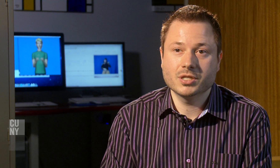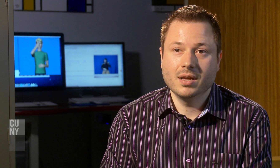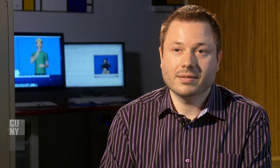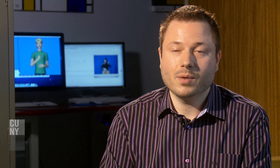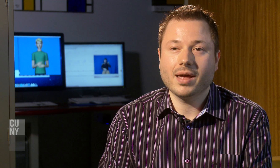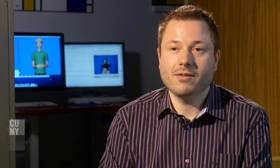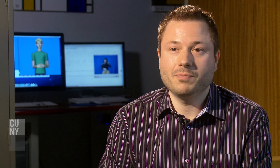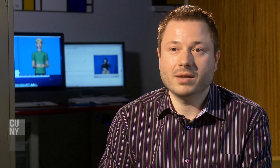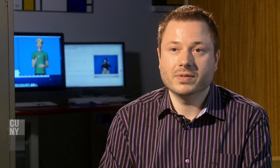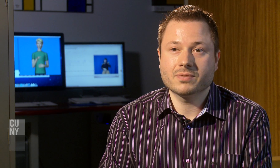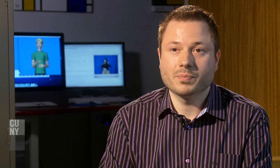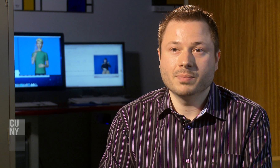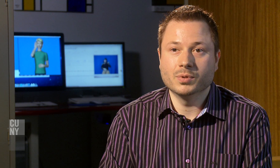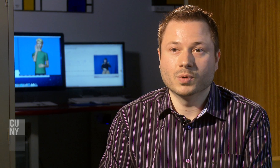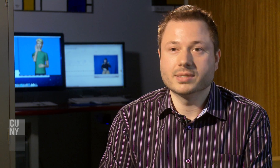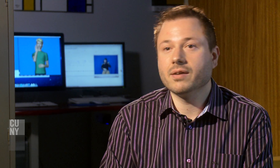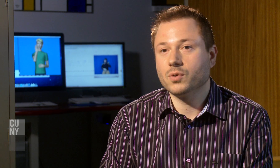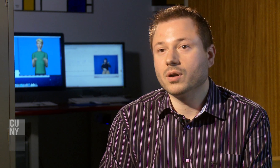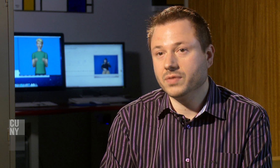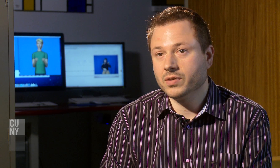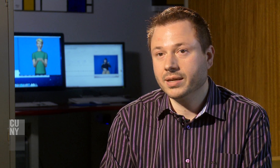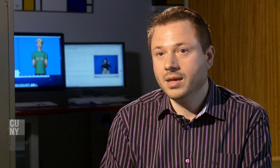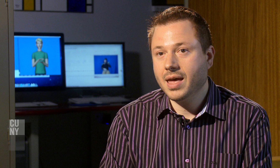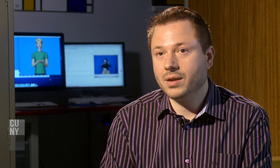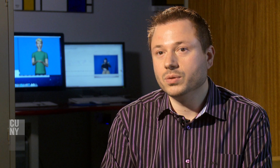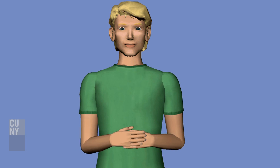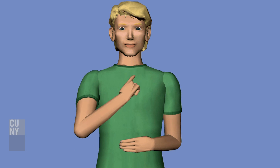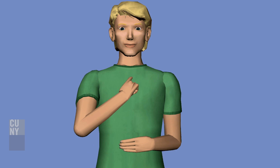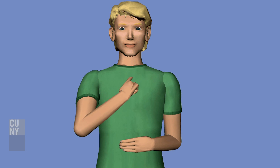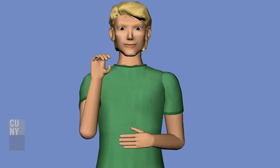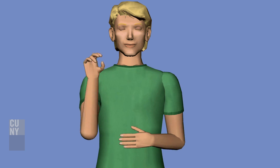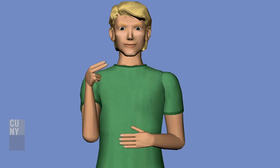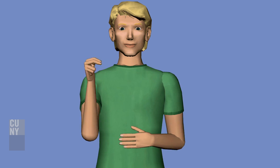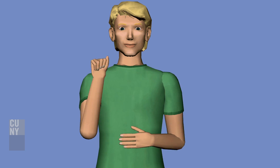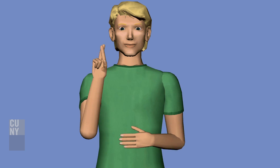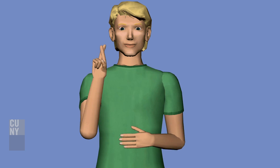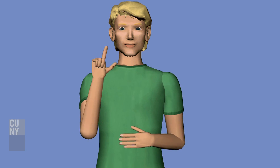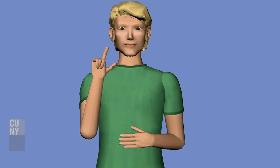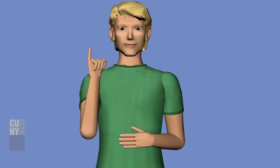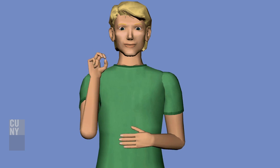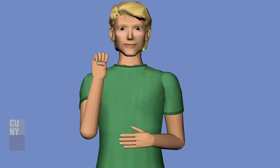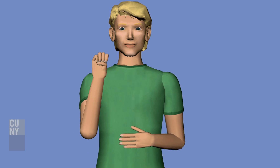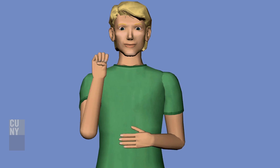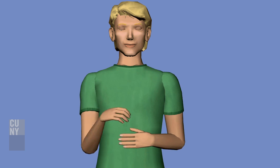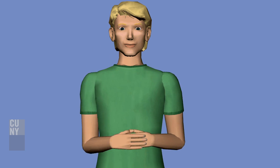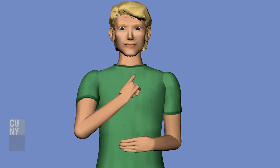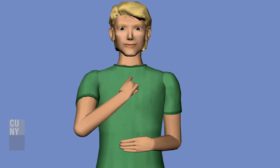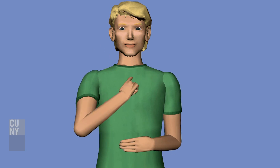that would have benefits for people who are deaf or hard of hearing and who use American Sign Language to communicate. If you look at educational